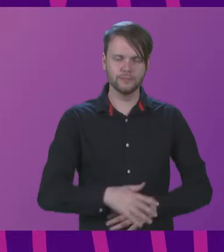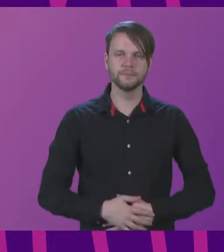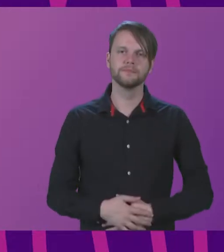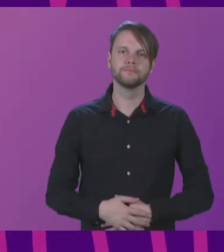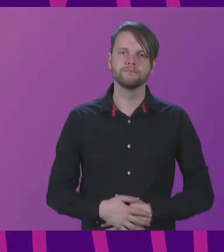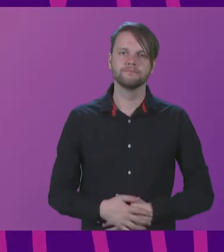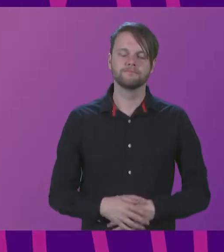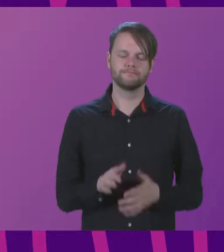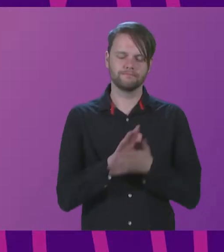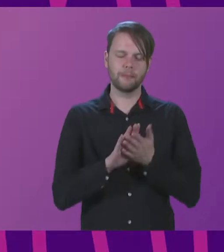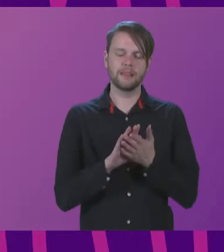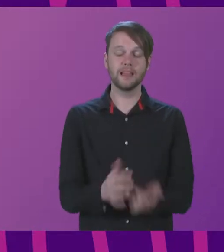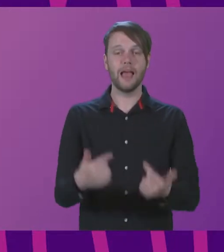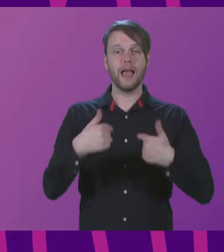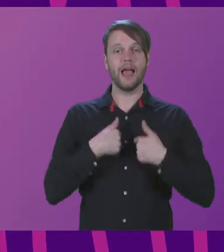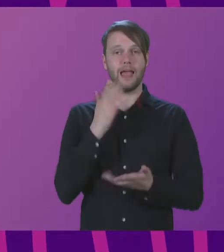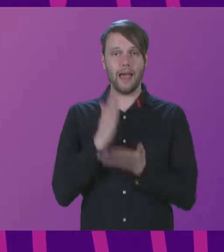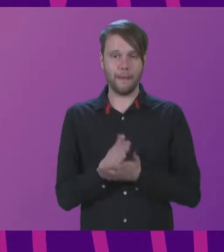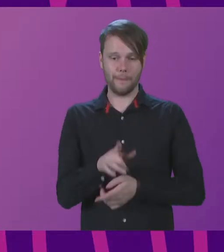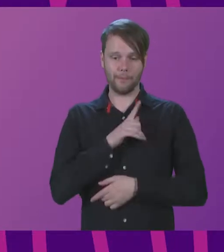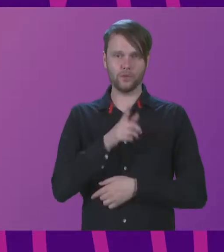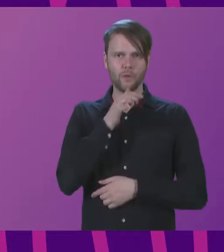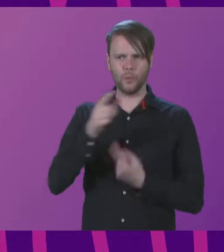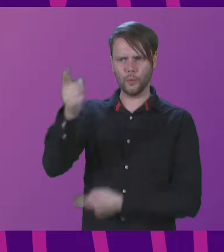I am because of who we all are.